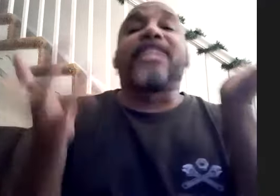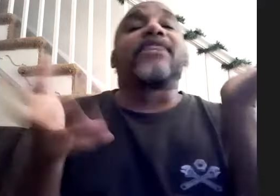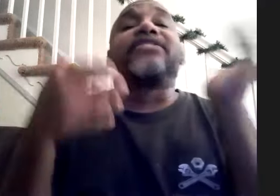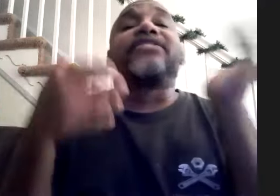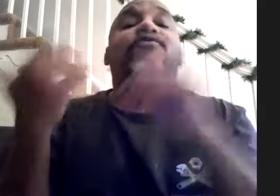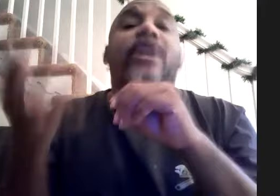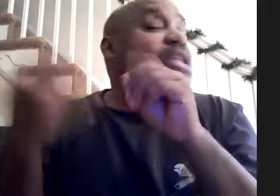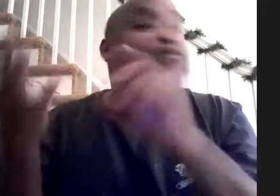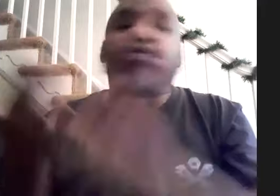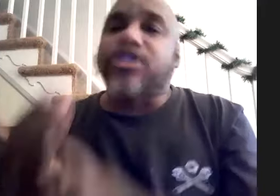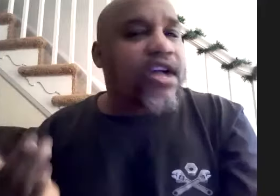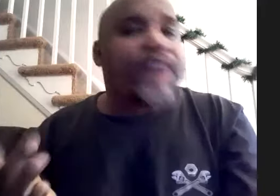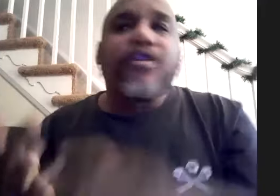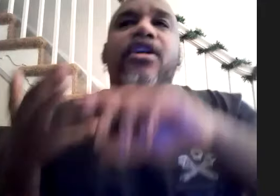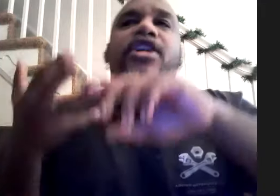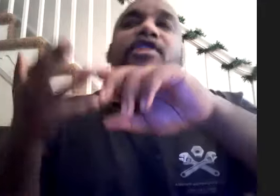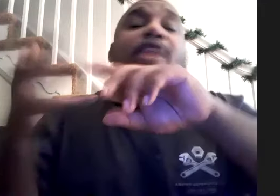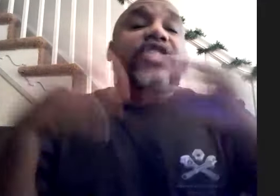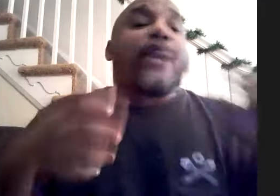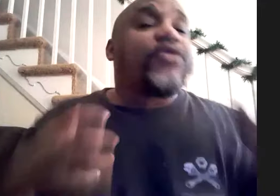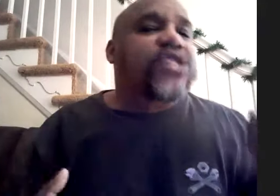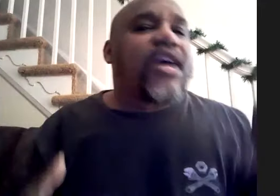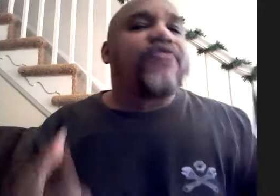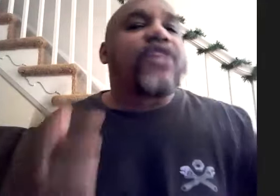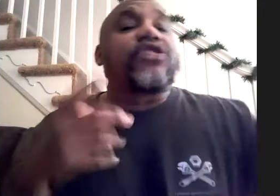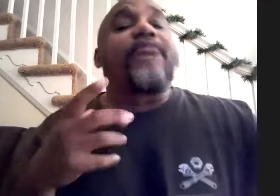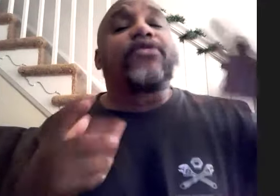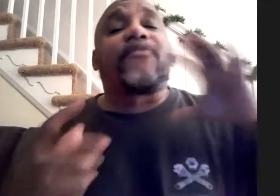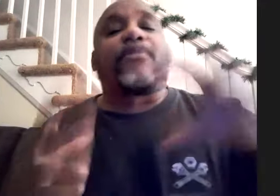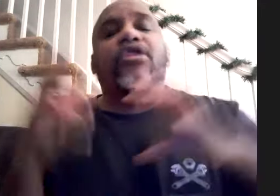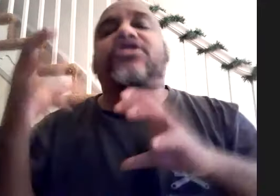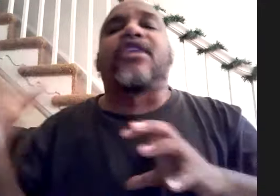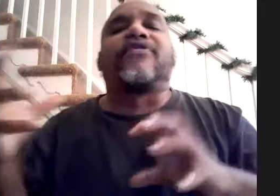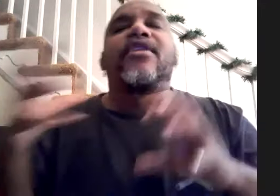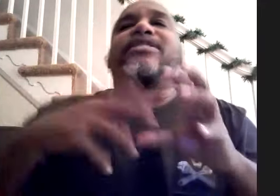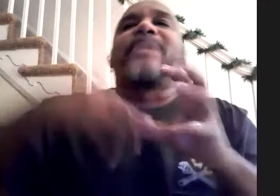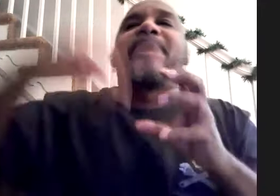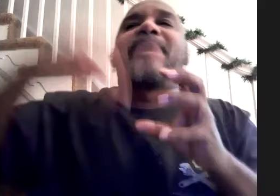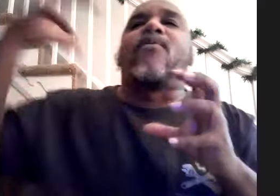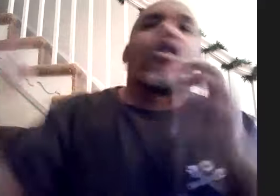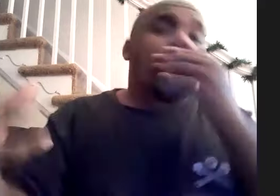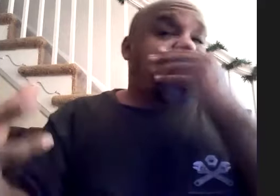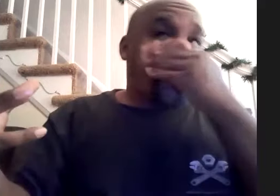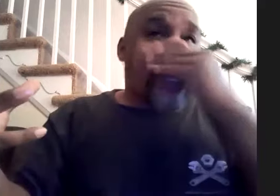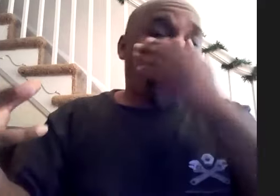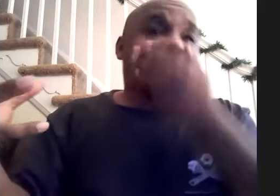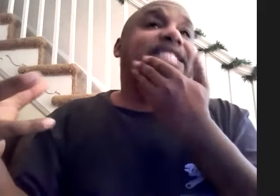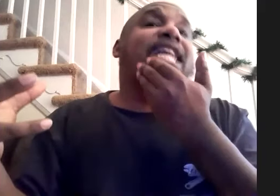think about as they i mean they wrote their stuff you know they would sample themselves they would sample different parts of stuff but they made it work and it's like it's kind of